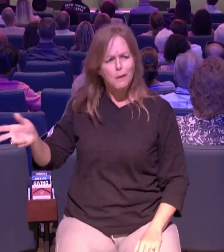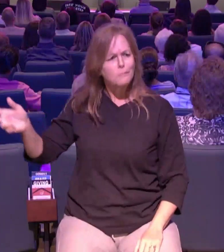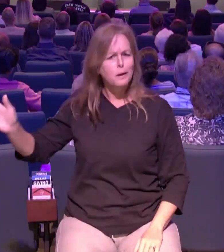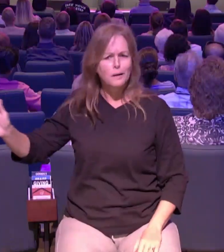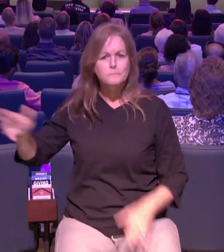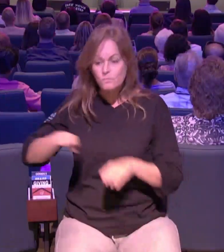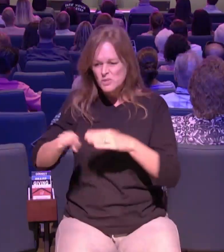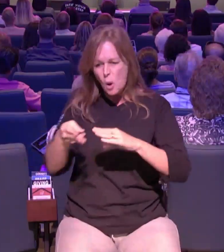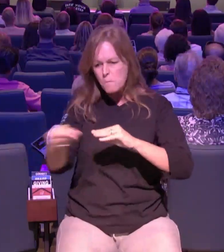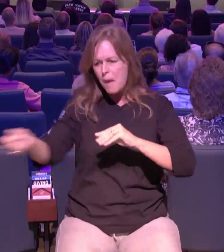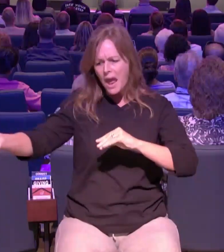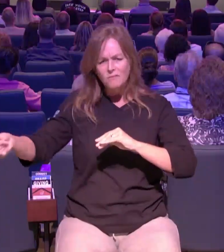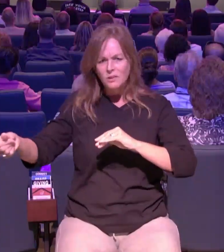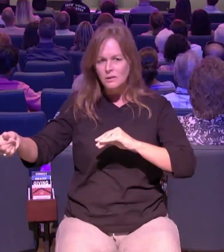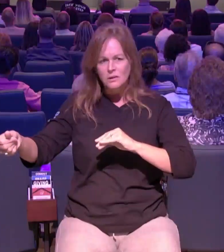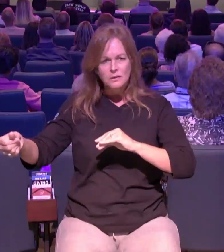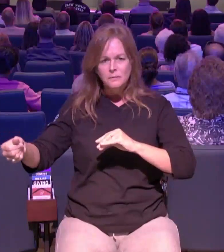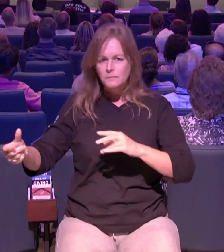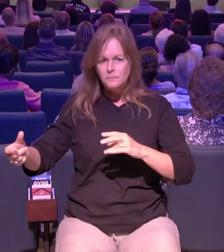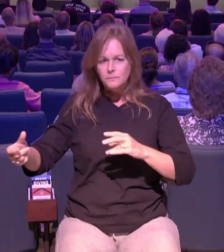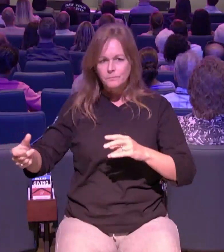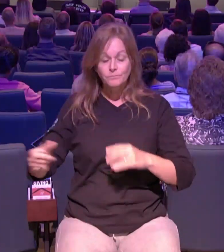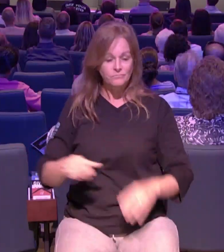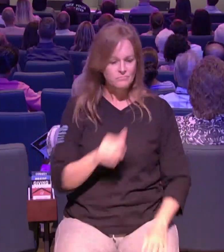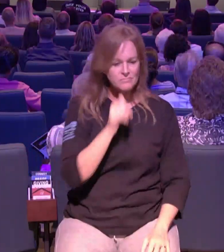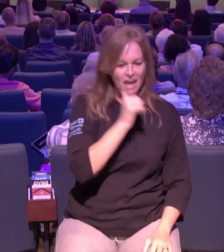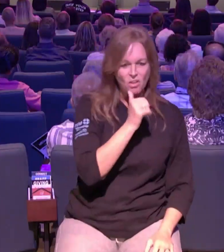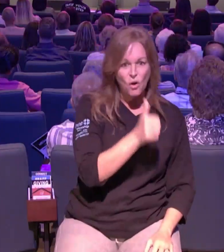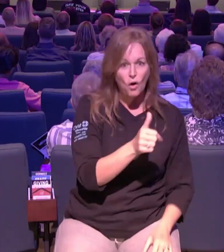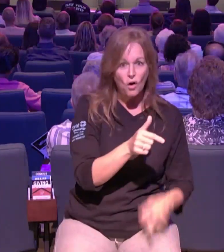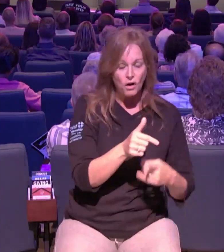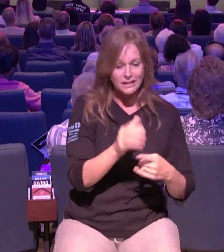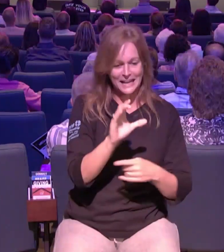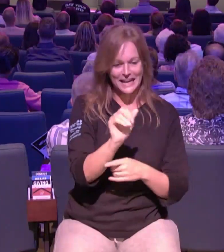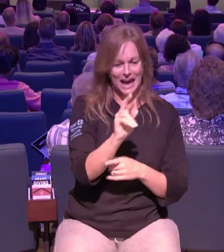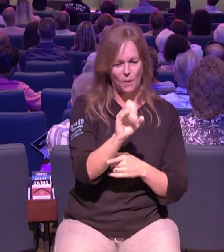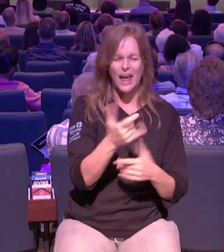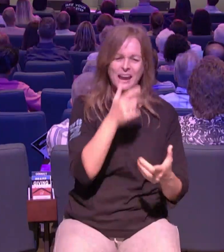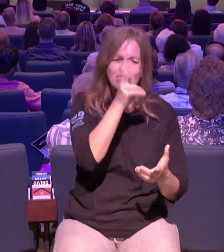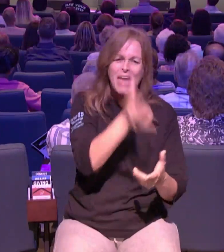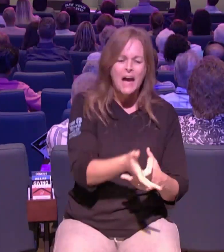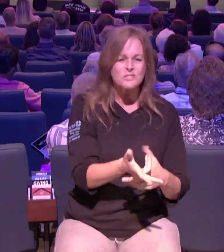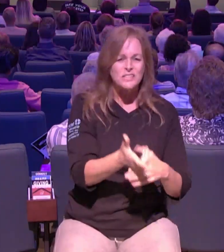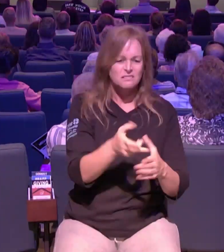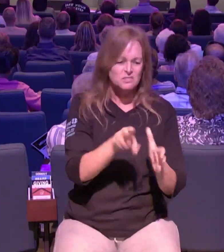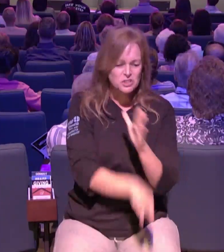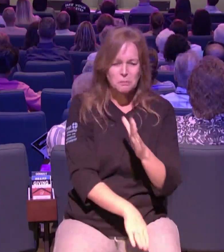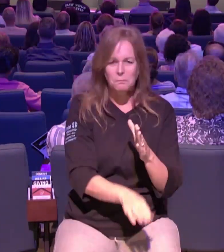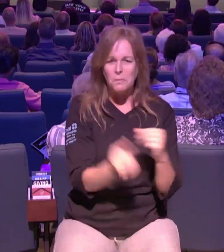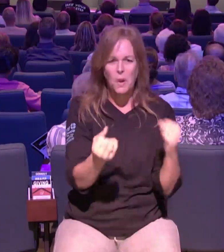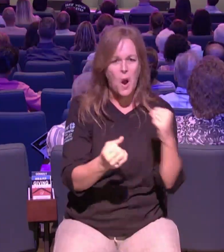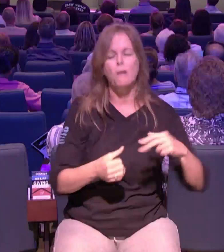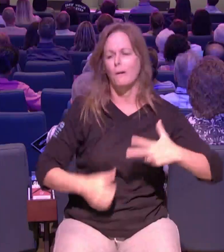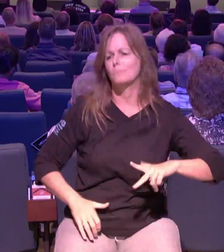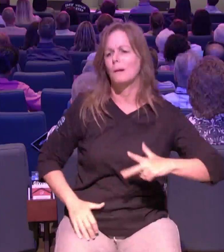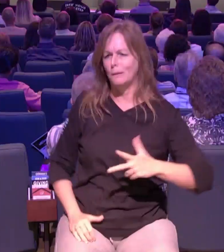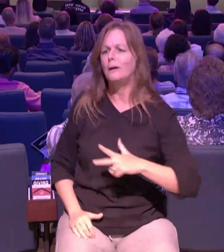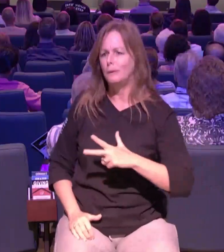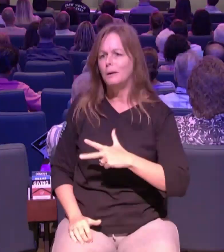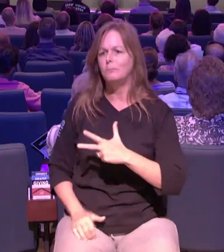dirt sandy roads and carrie didn't have a good car and carrie would drive 30 minutes each way to pick julie up to carry her